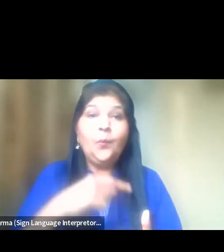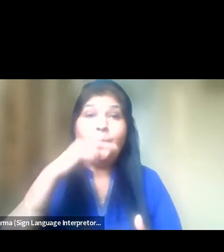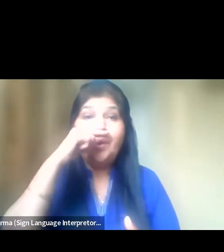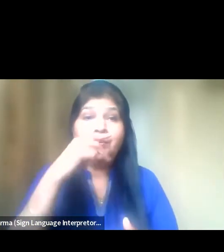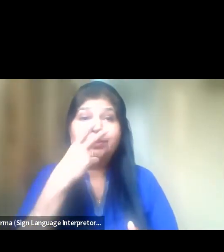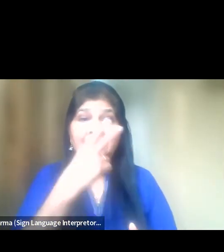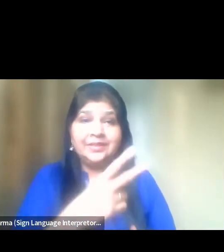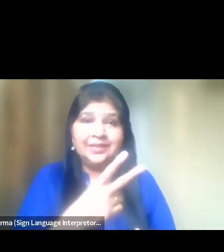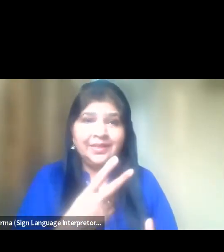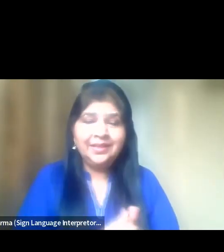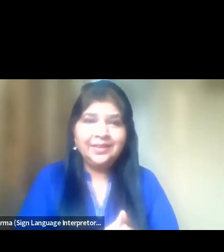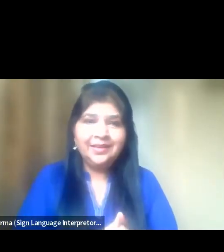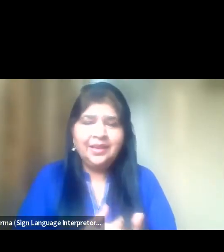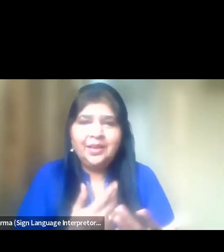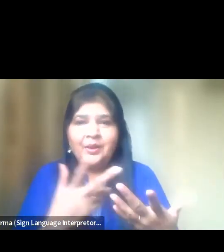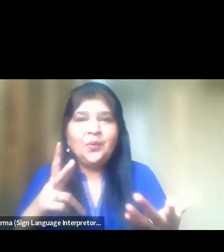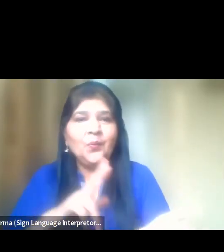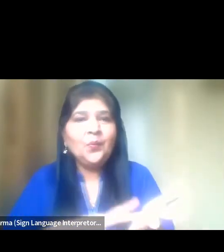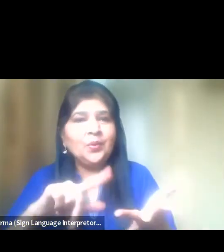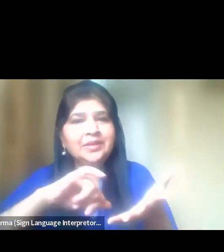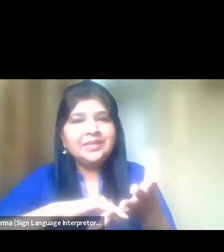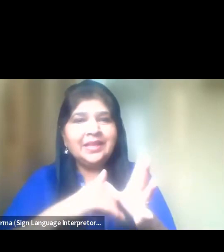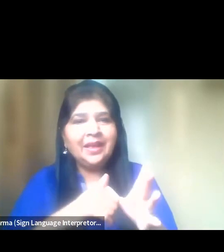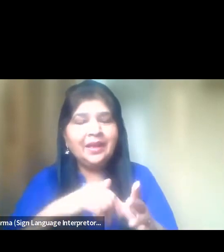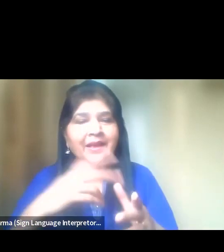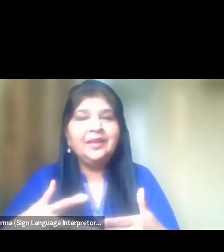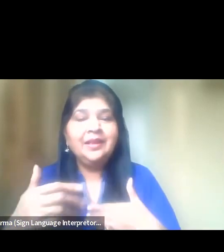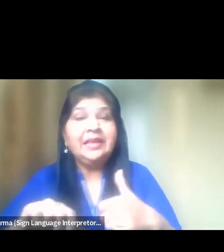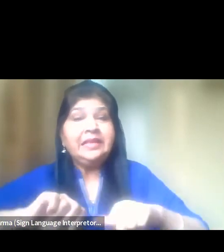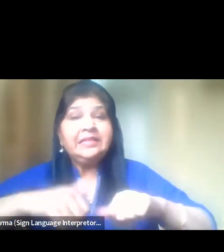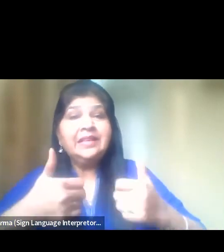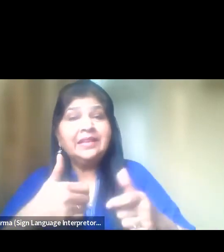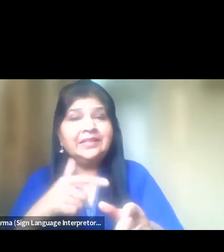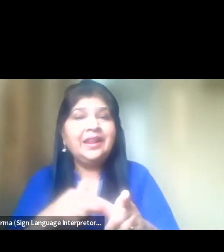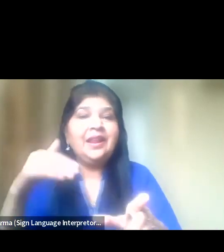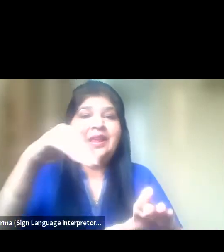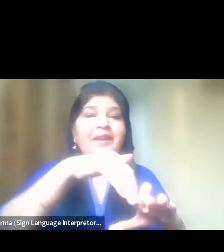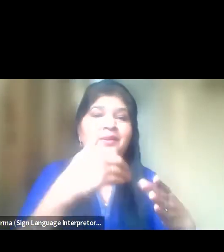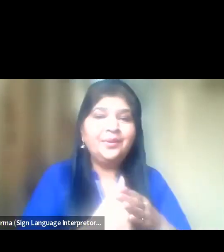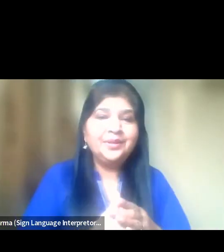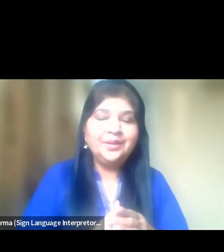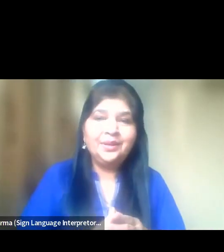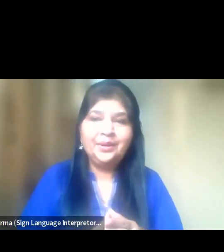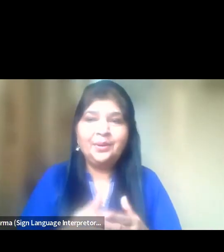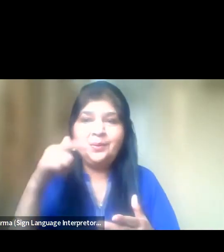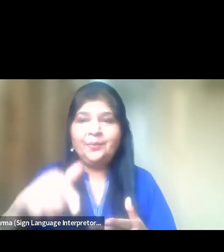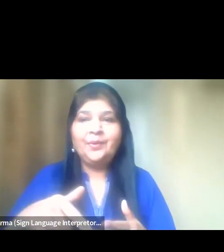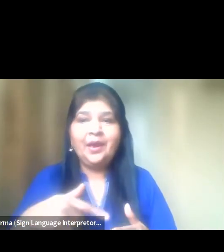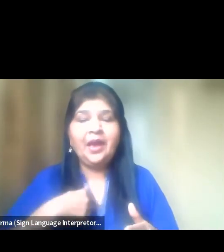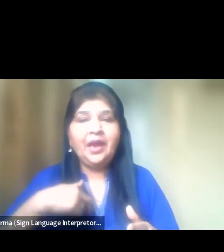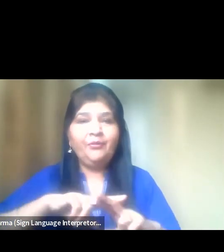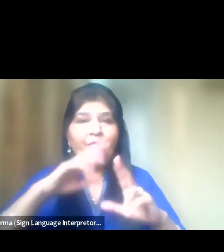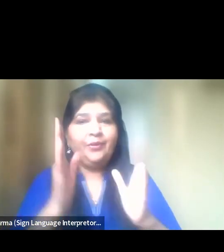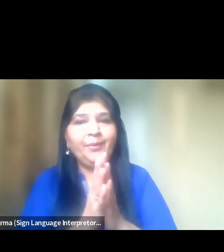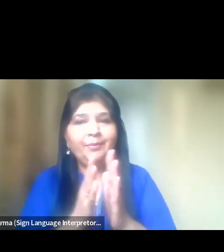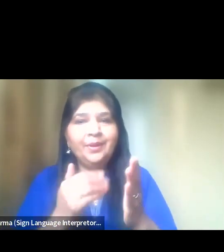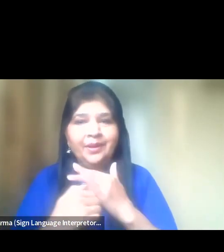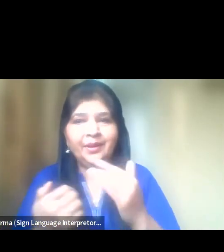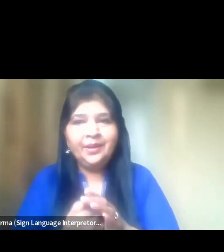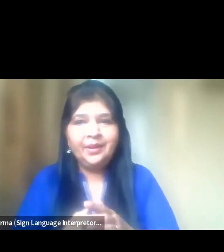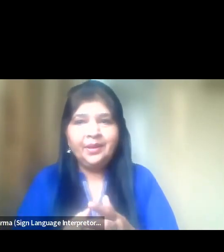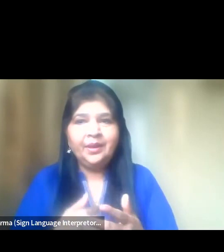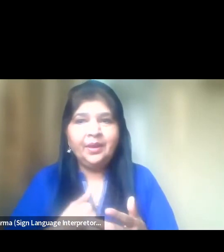WhatsApp being a product of another successful intervention made by our family through our